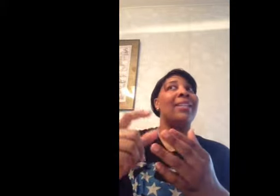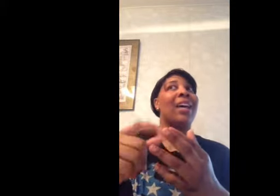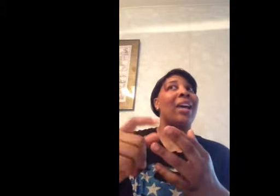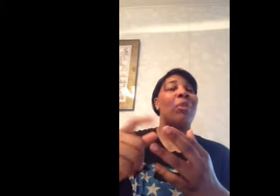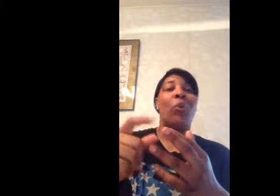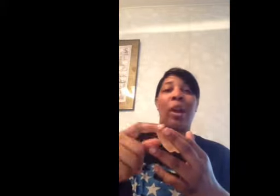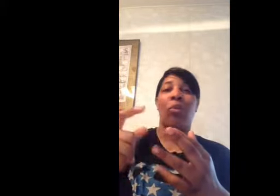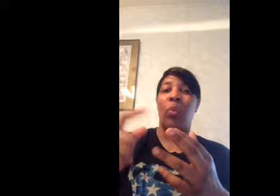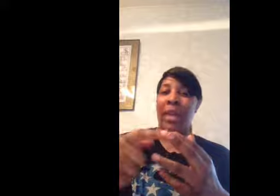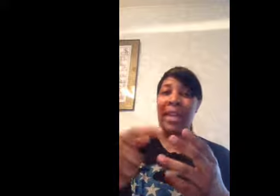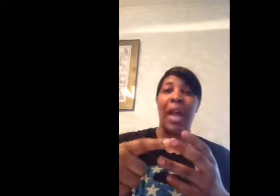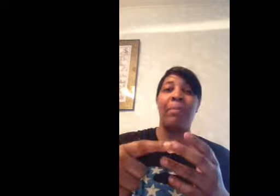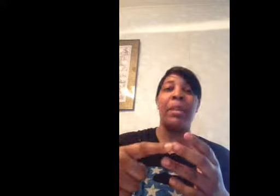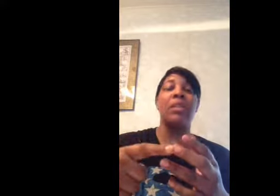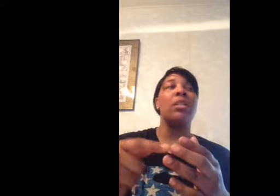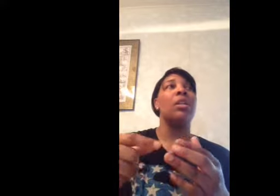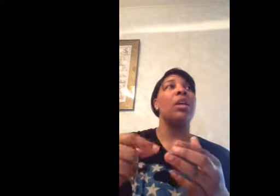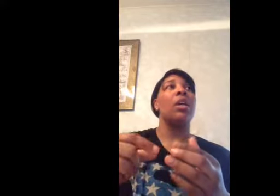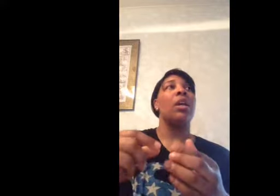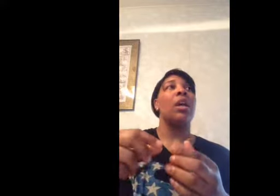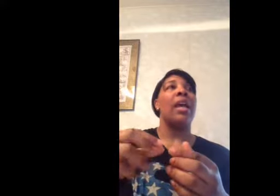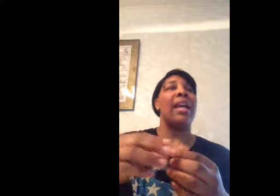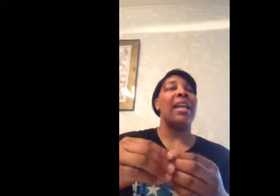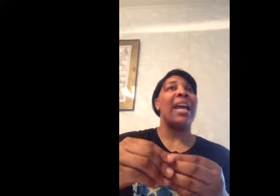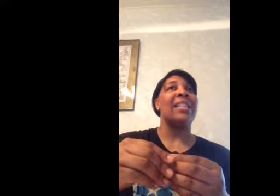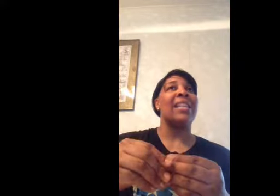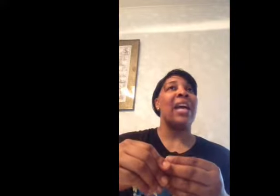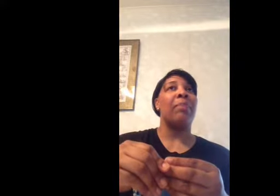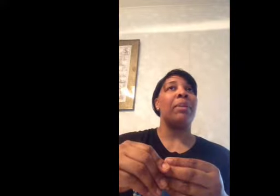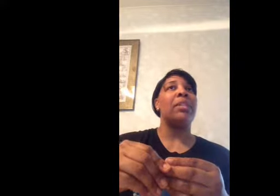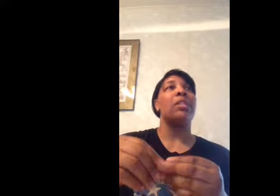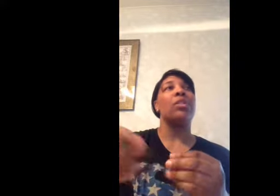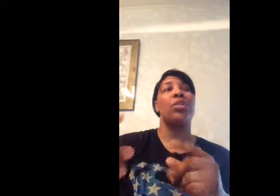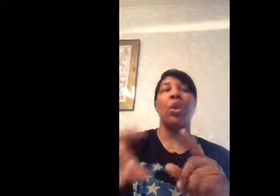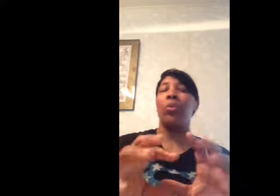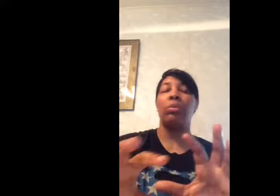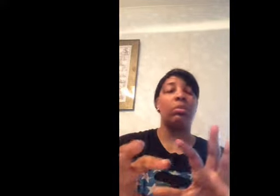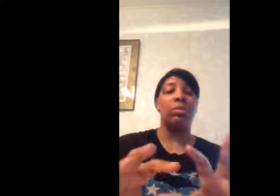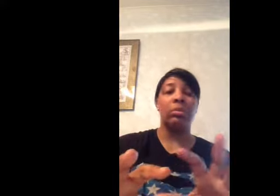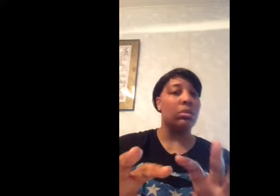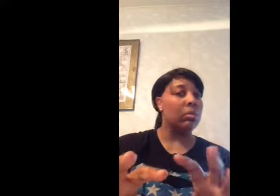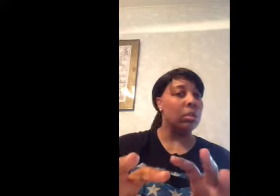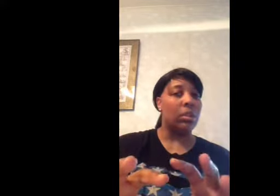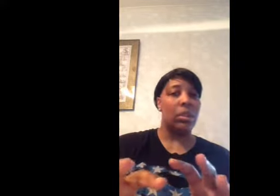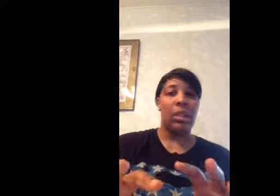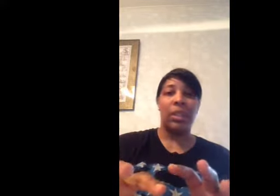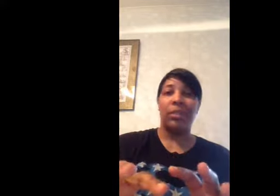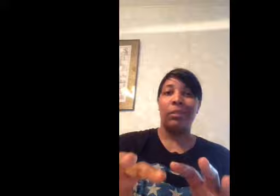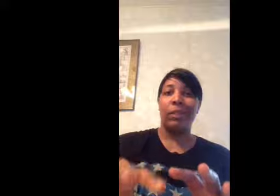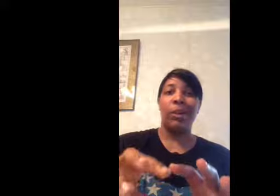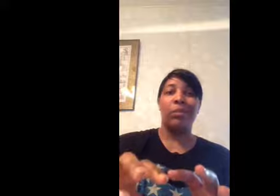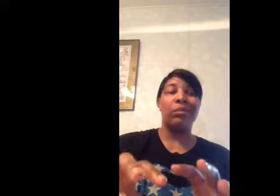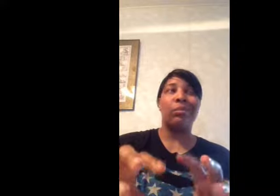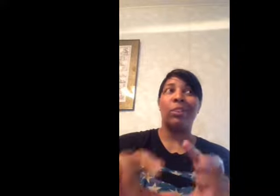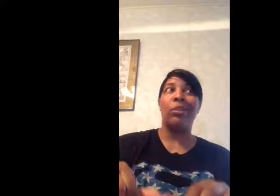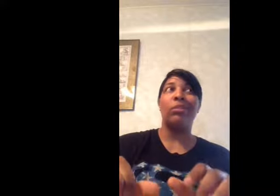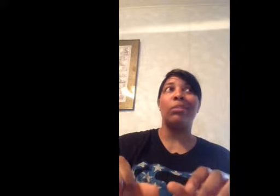I'm aware of when it happened and as it happened so you know don't